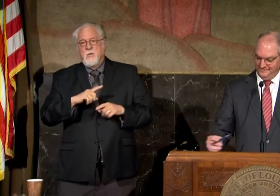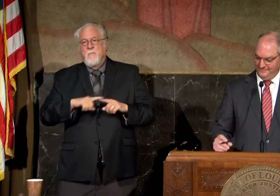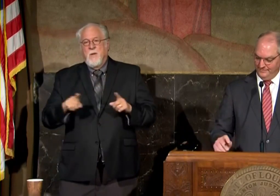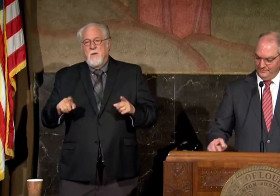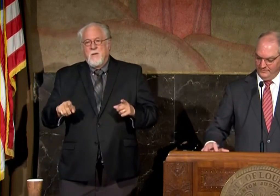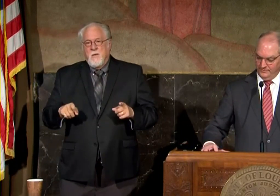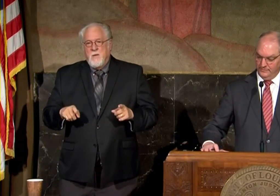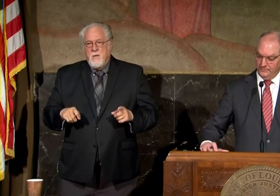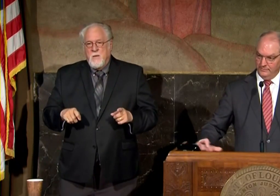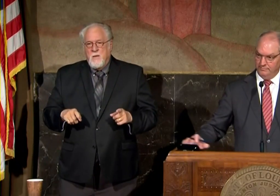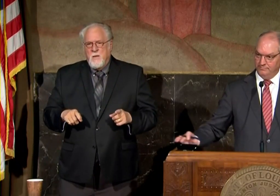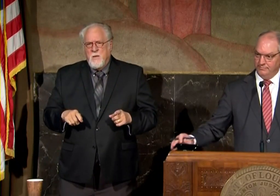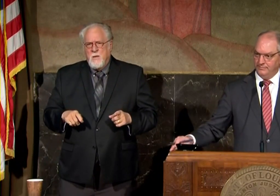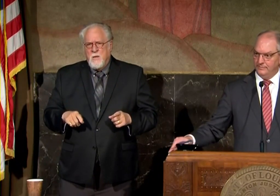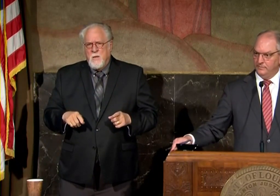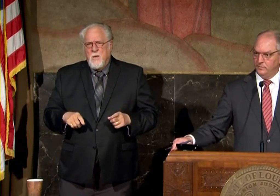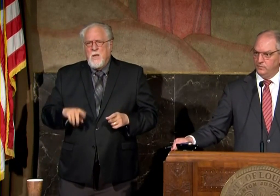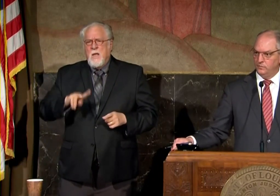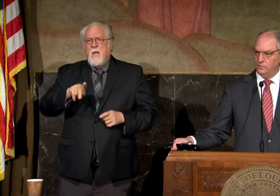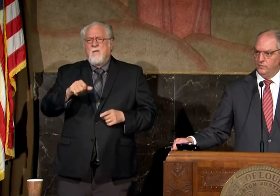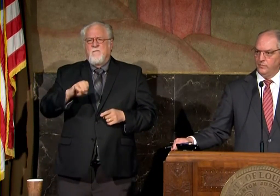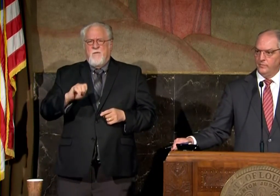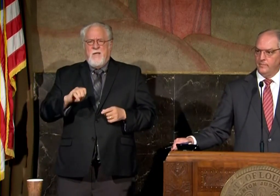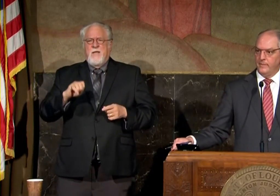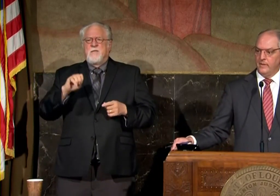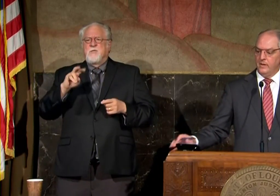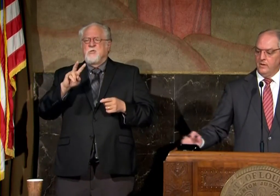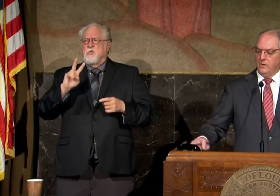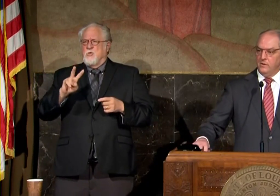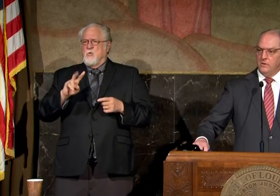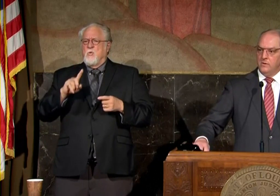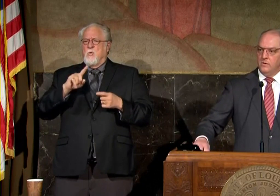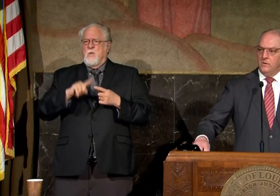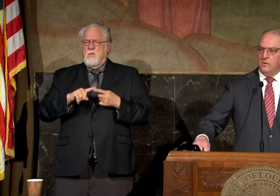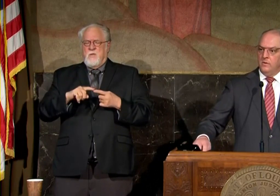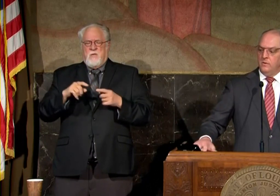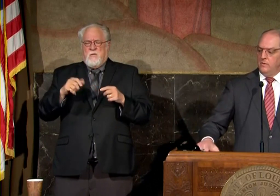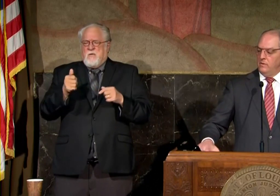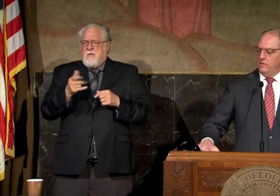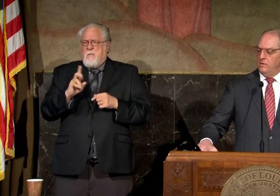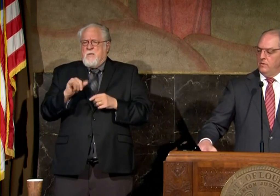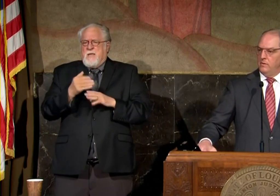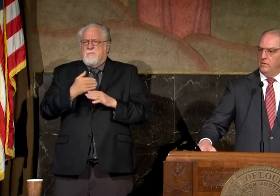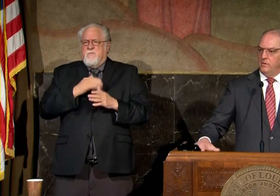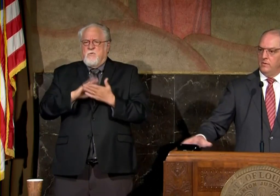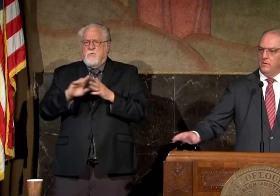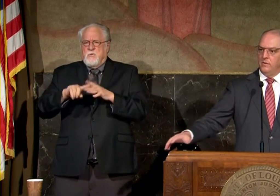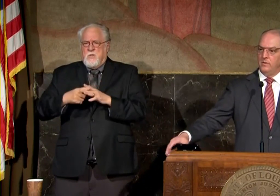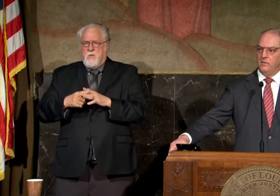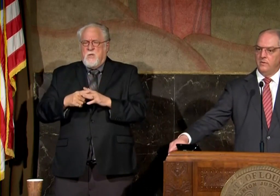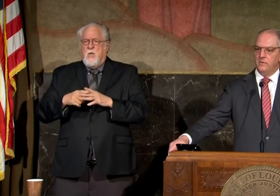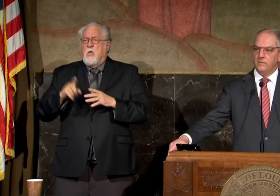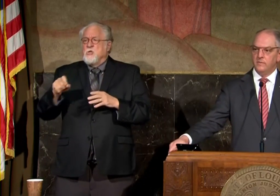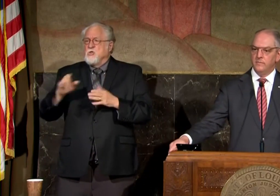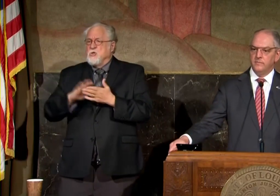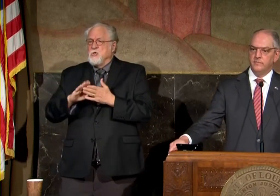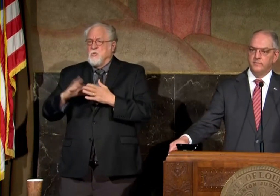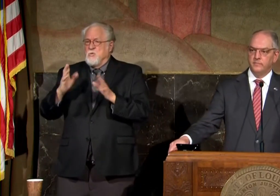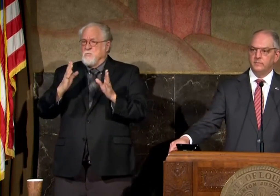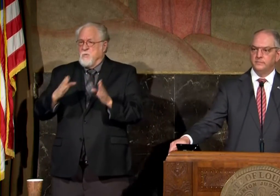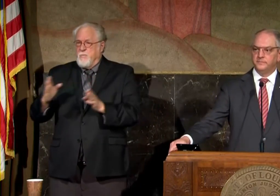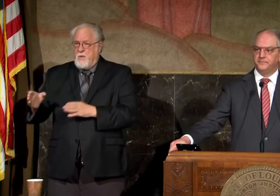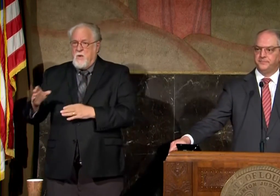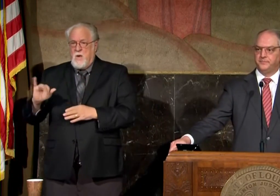so we're in phase two until a few days maybe even a couple days before schools start should schools prepare as if